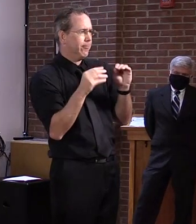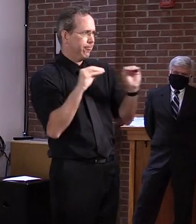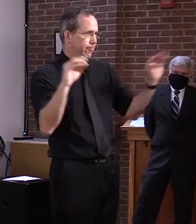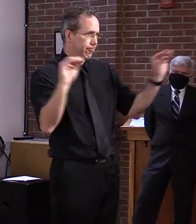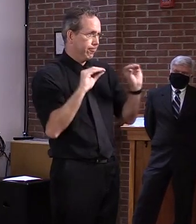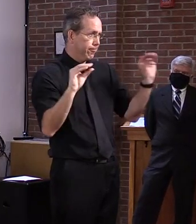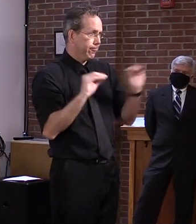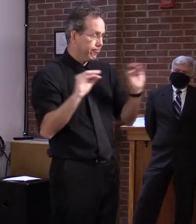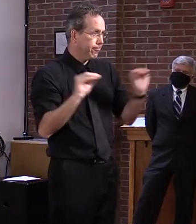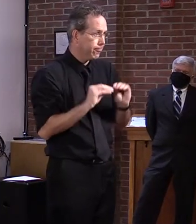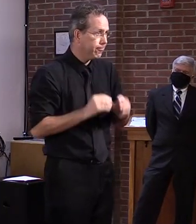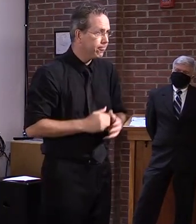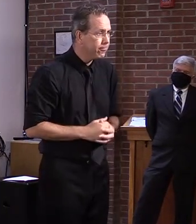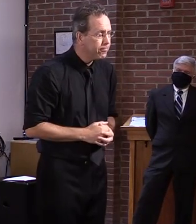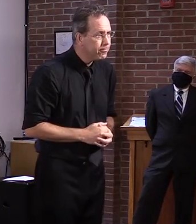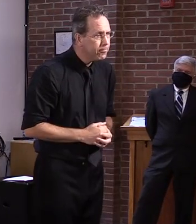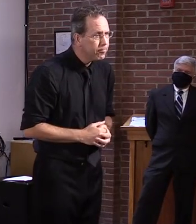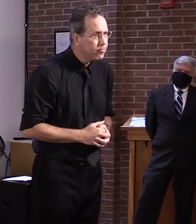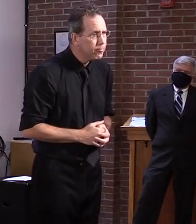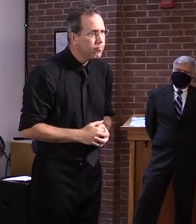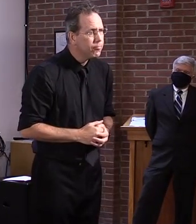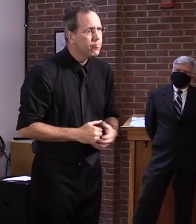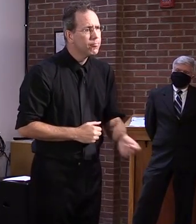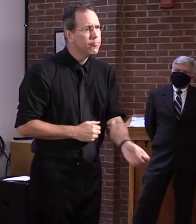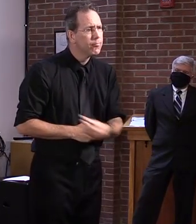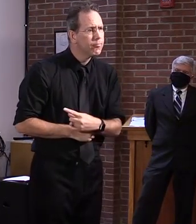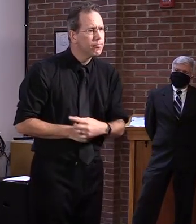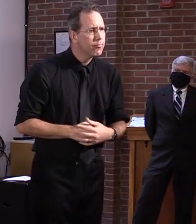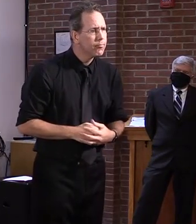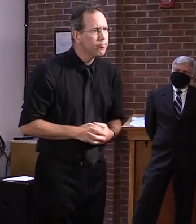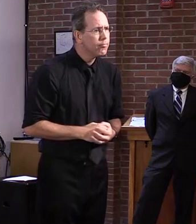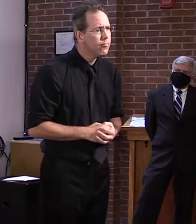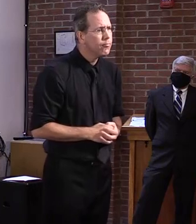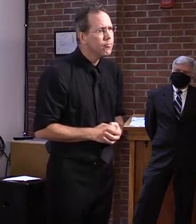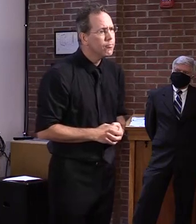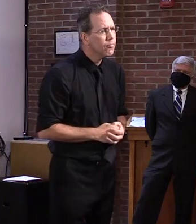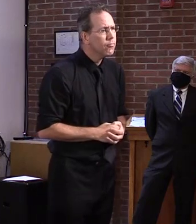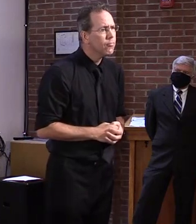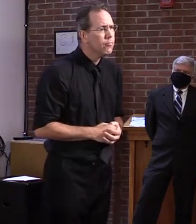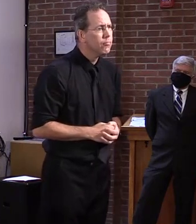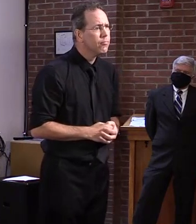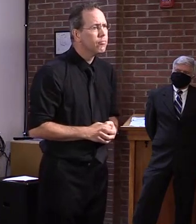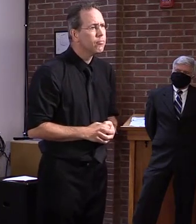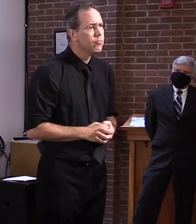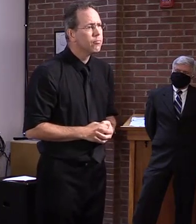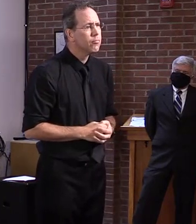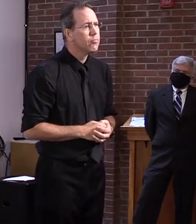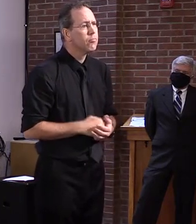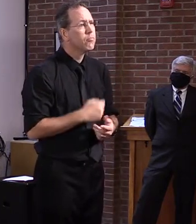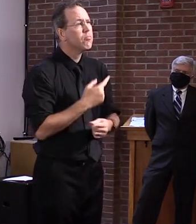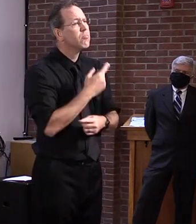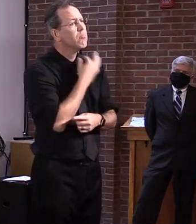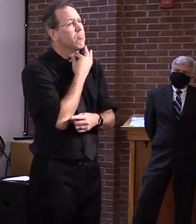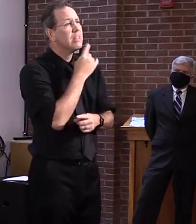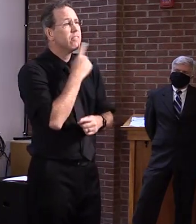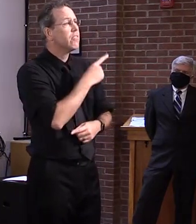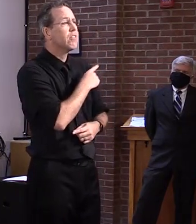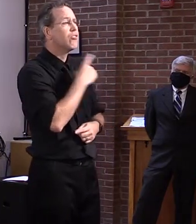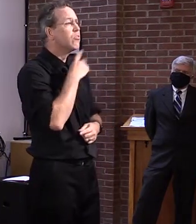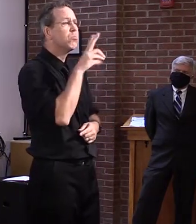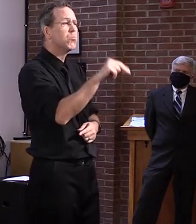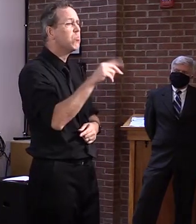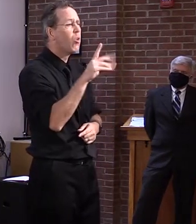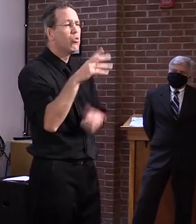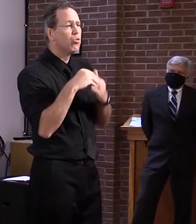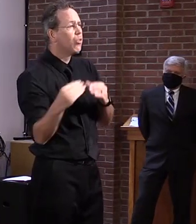no governor, would, uh, people still get that three, that $300 from FEMA? Yes, they would. Um, we're doing this separately. We didn't